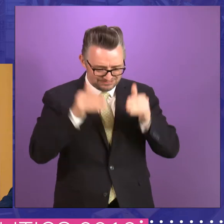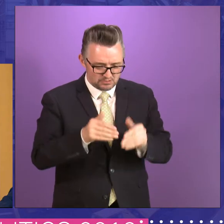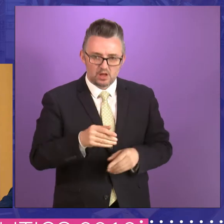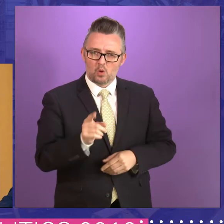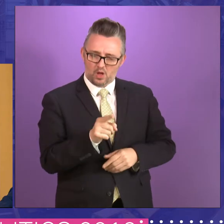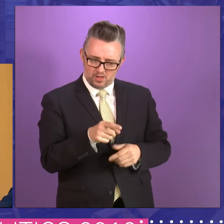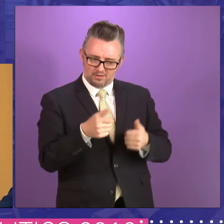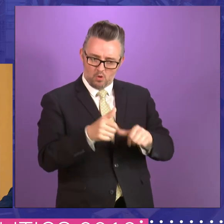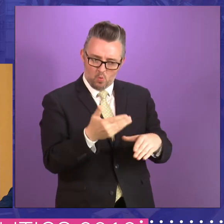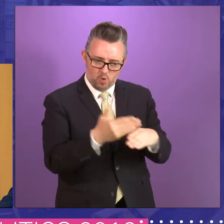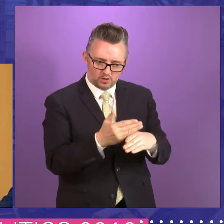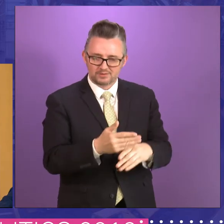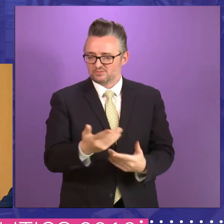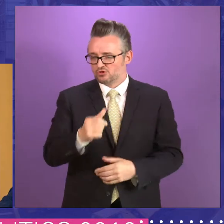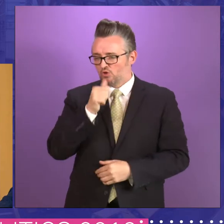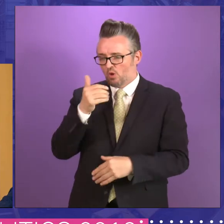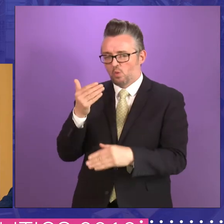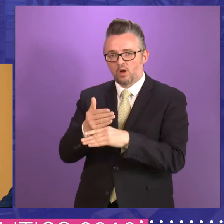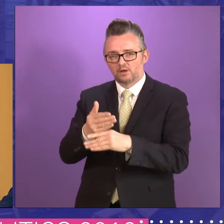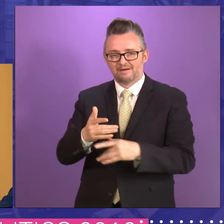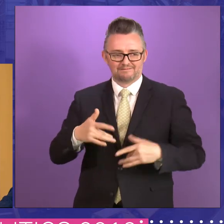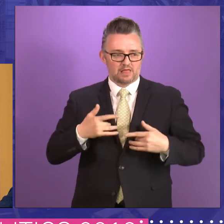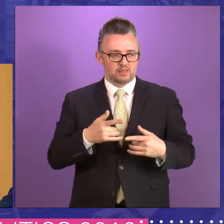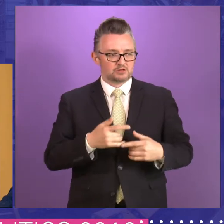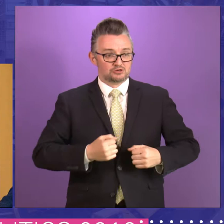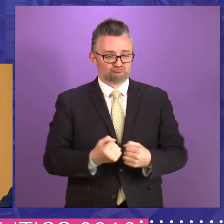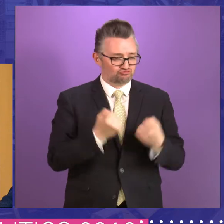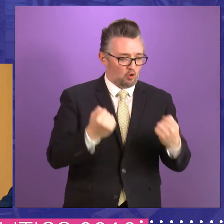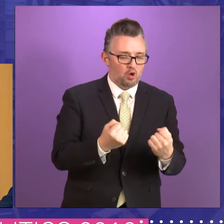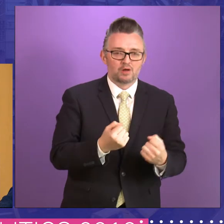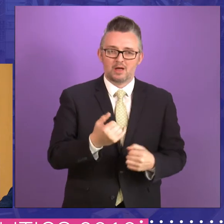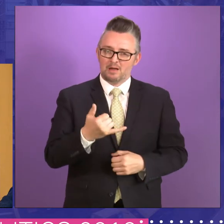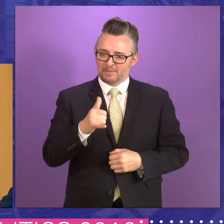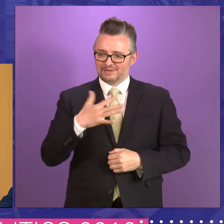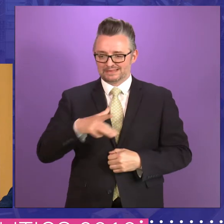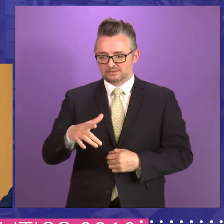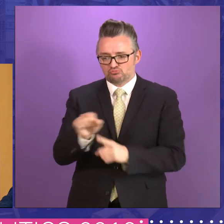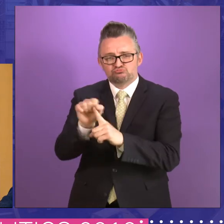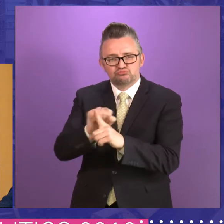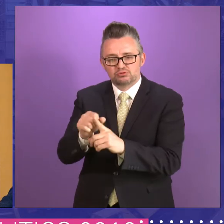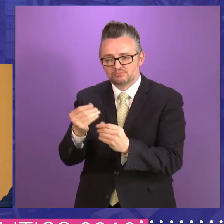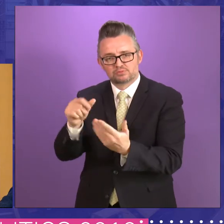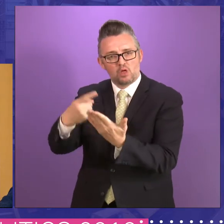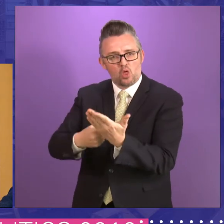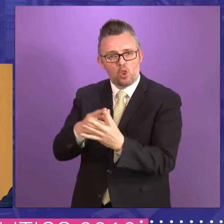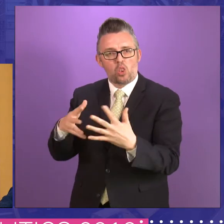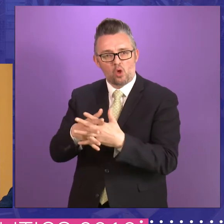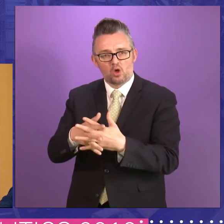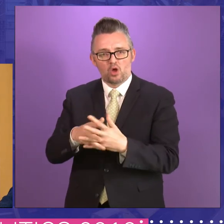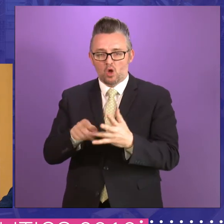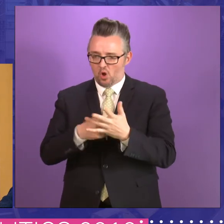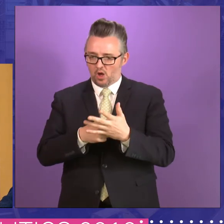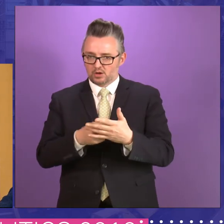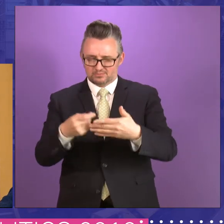and not working, what may be strong, what may be weak, what might be an improvement, um, what might be, uh, worth eliminating